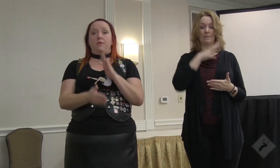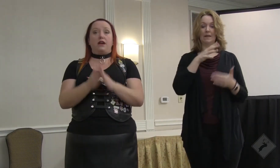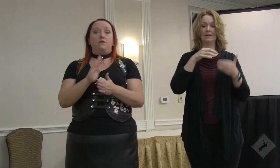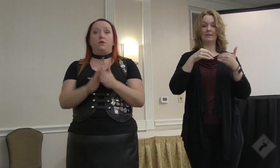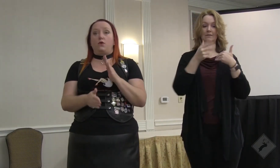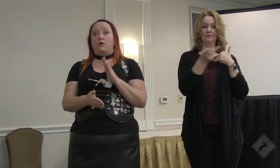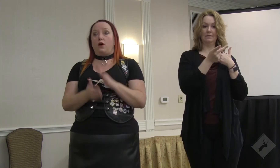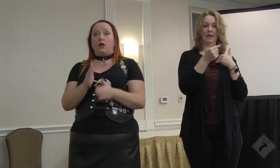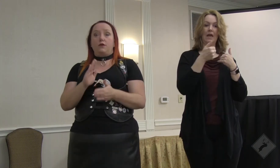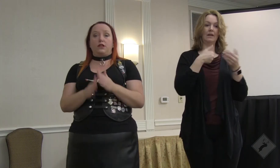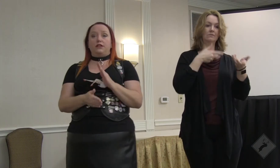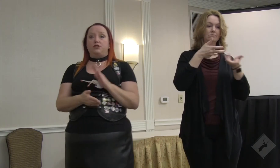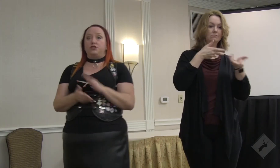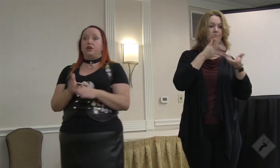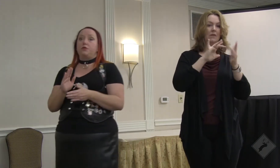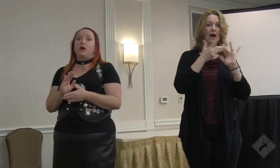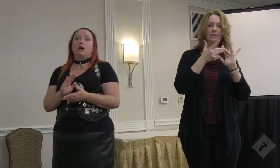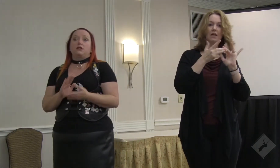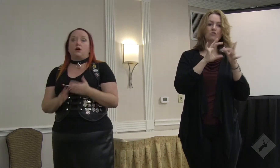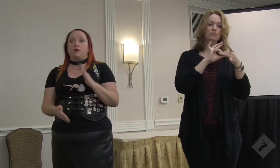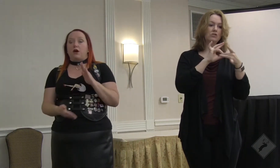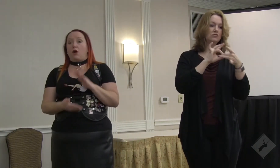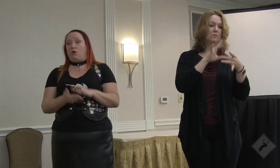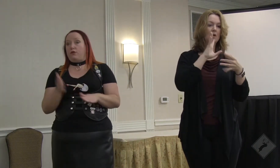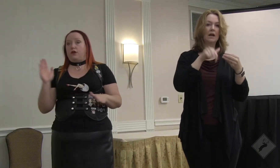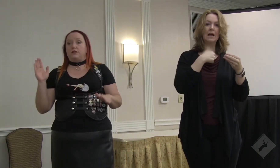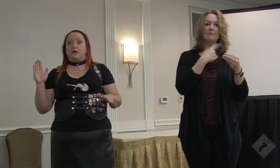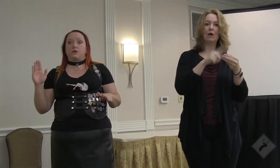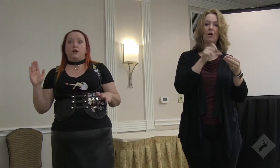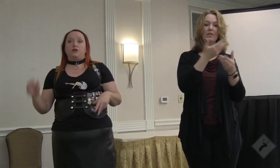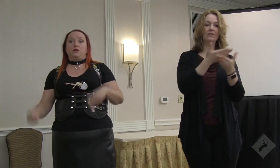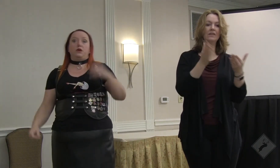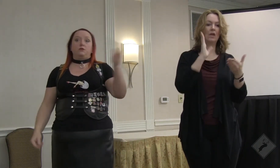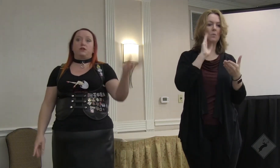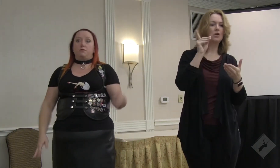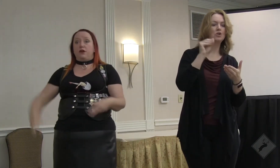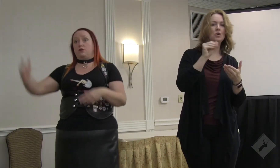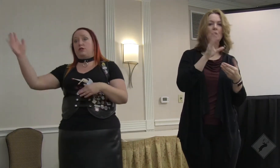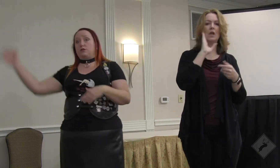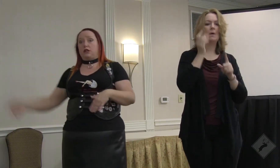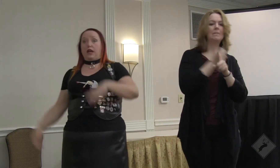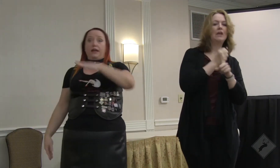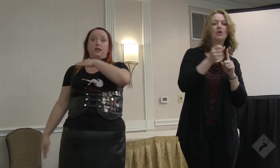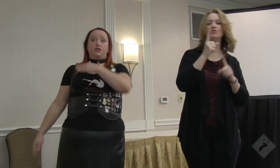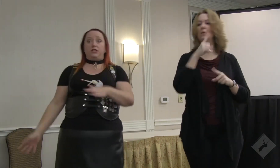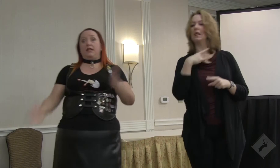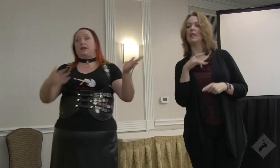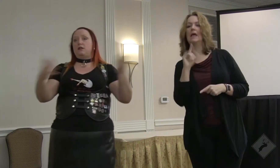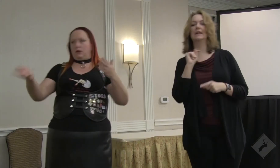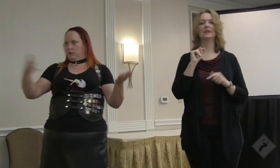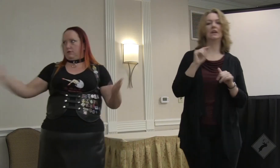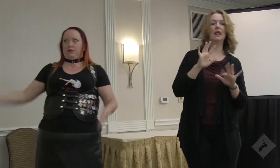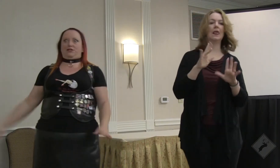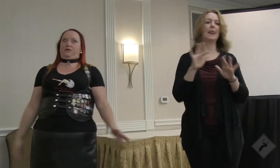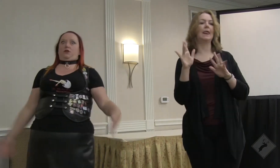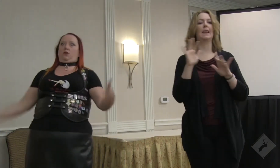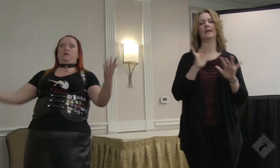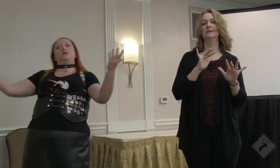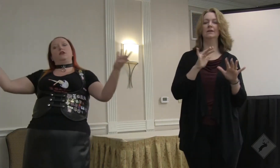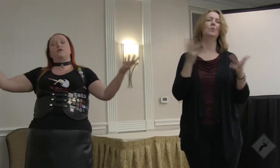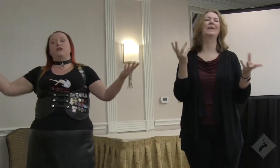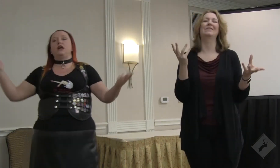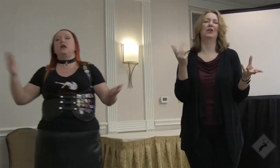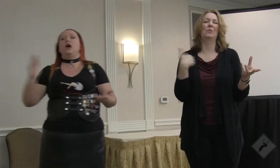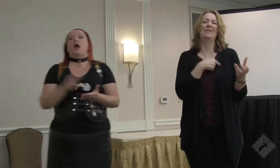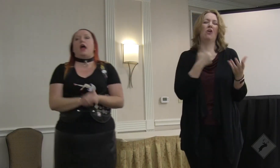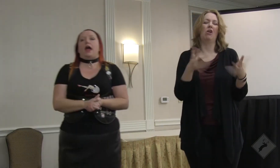a back and forth online relationship talking about all the things they were going to do. He was going to beat her and she was going to like it and she did and you know, the stuff that all